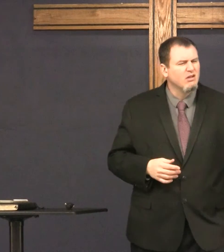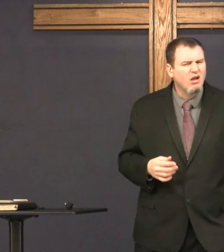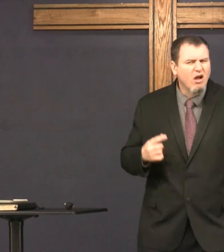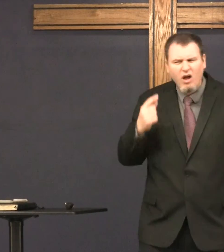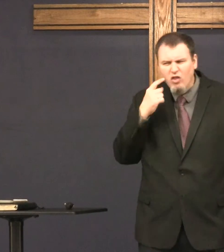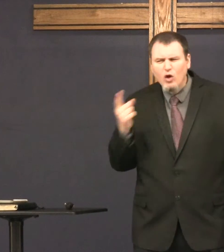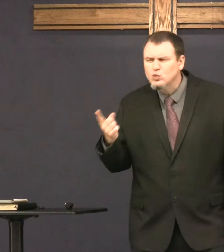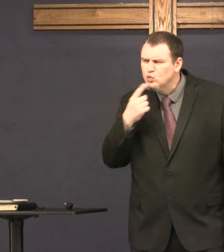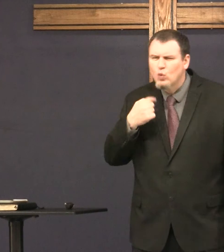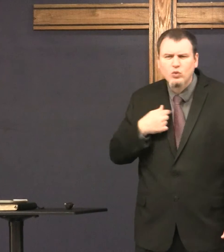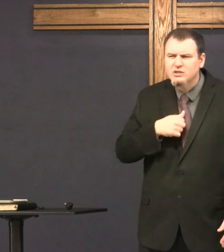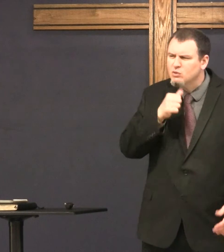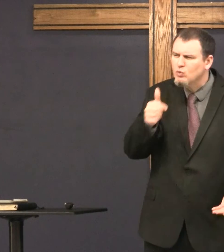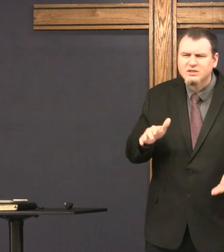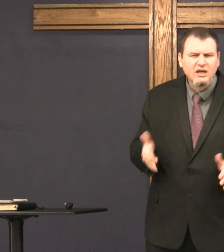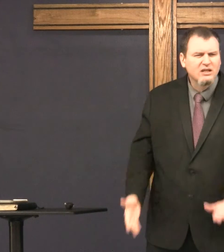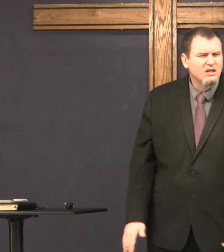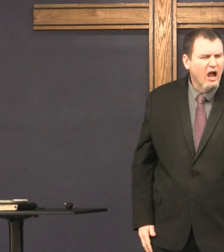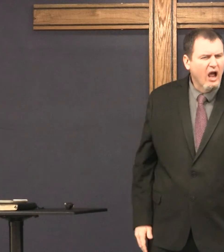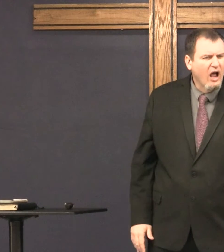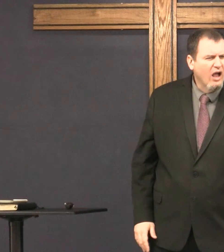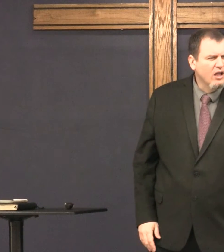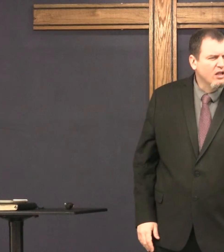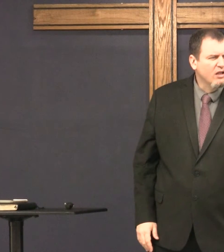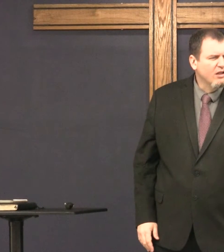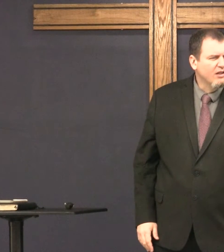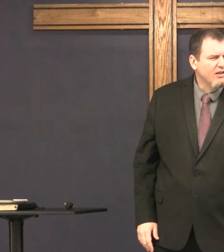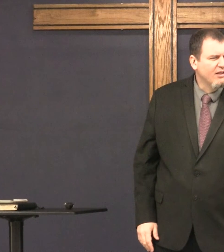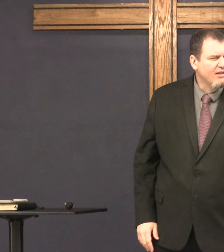And they said, what? I thought you said, he's not going to die.